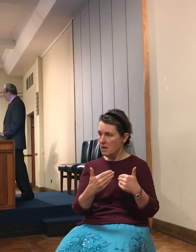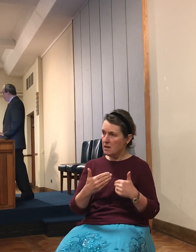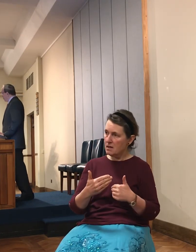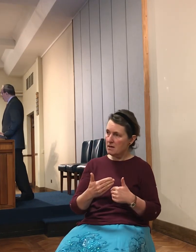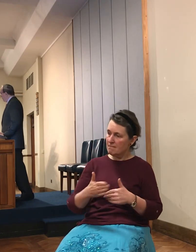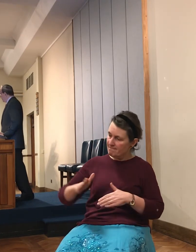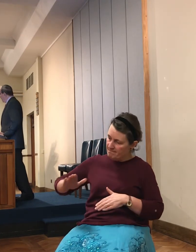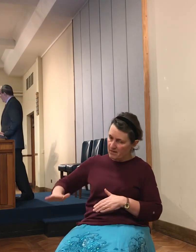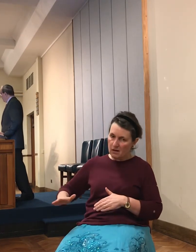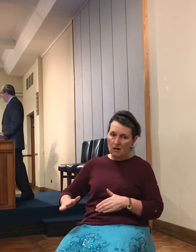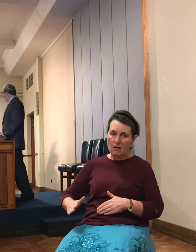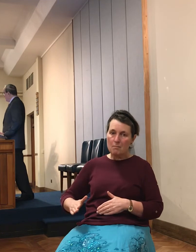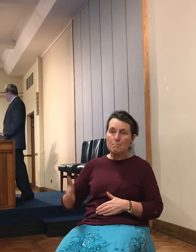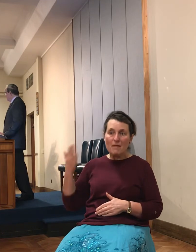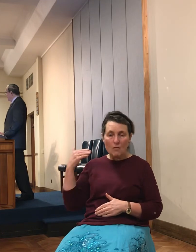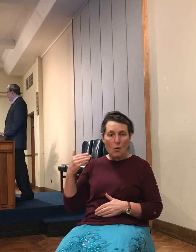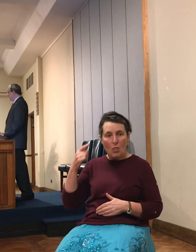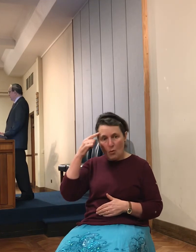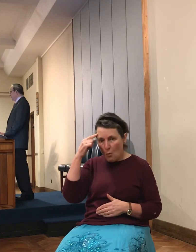didn't think it could be done.